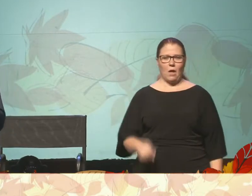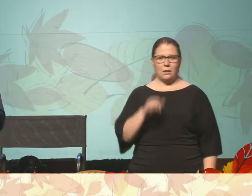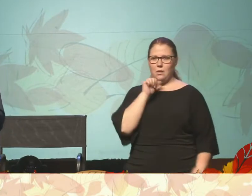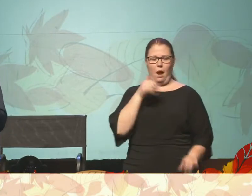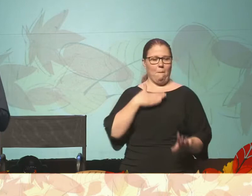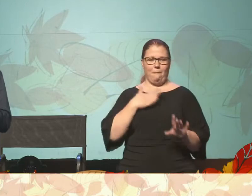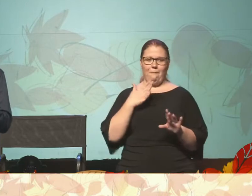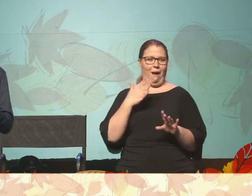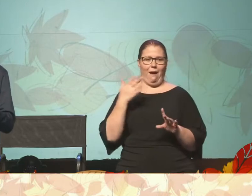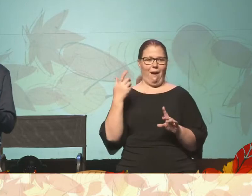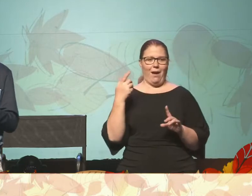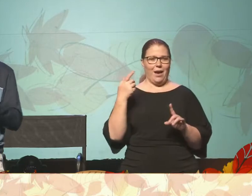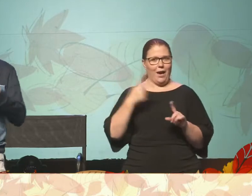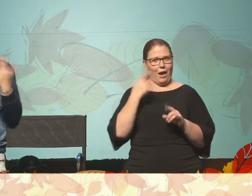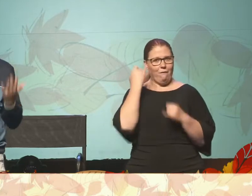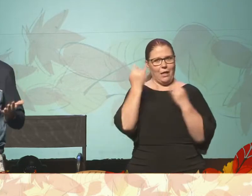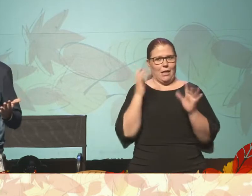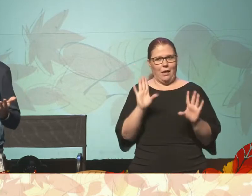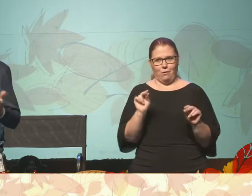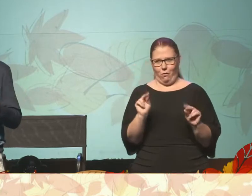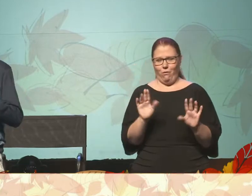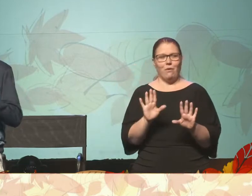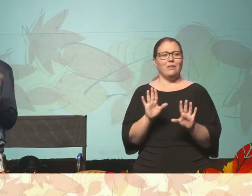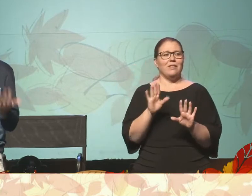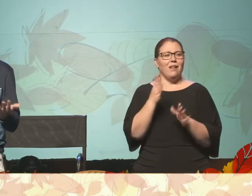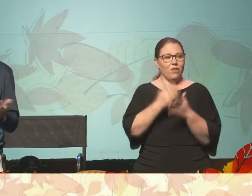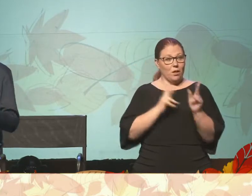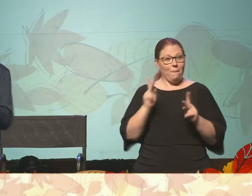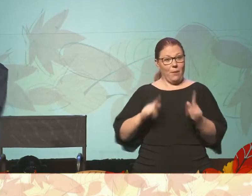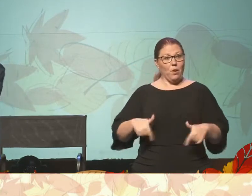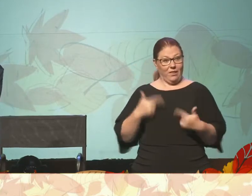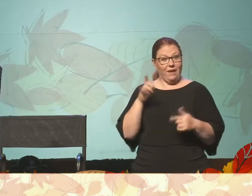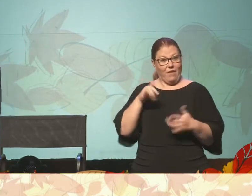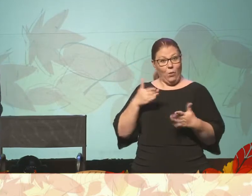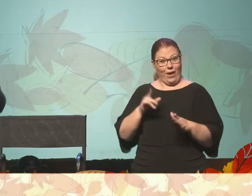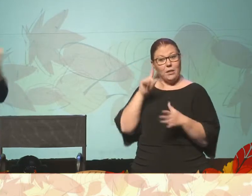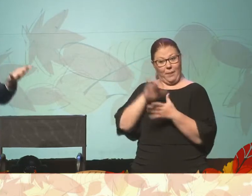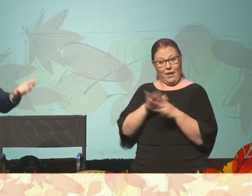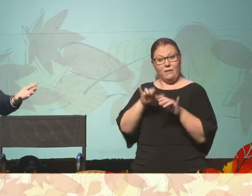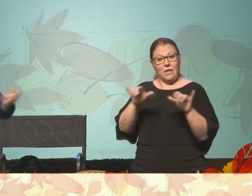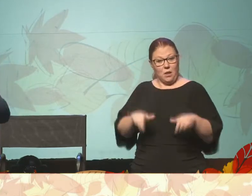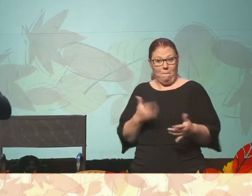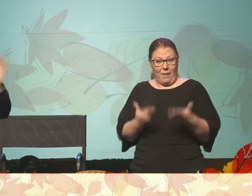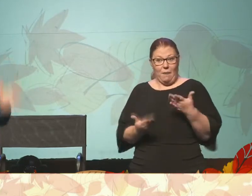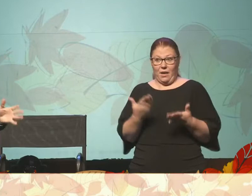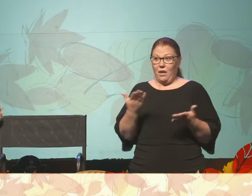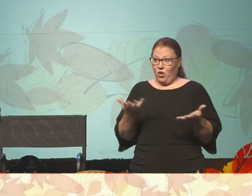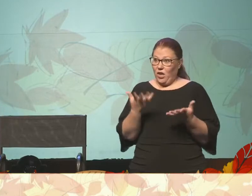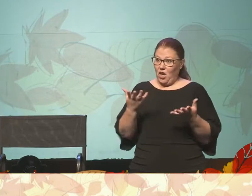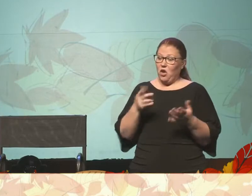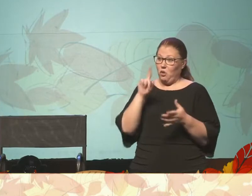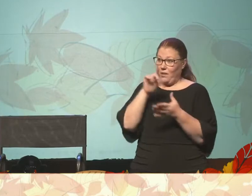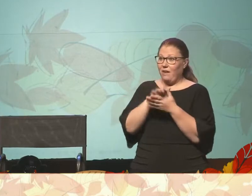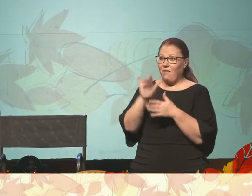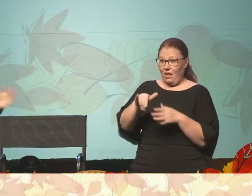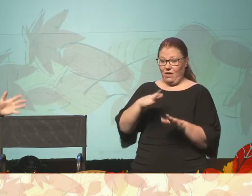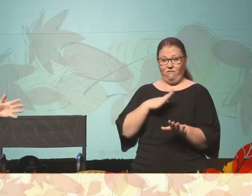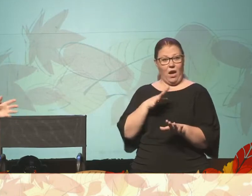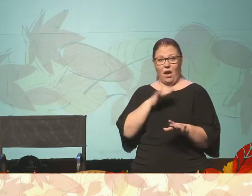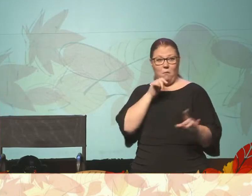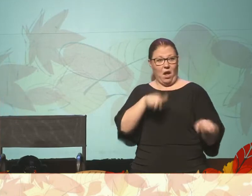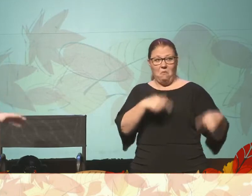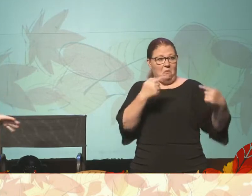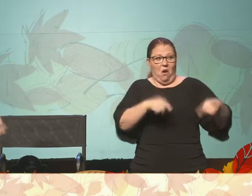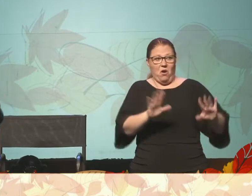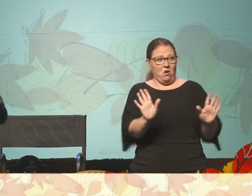my kind of framework for life. Now, some people live in that framework, and that's a belief system, and you might be in the room, and that's fine. I'm not here to argue